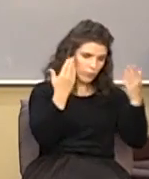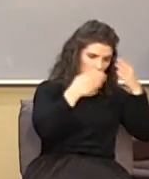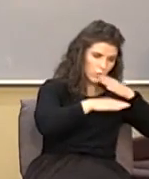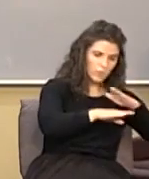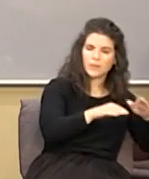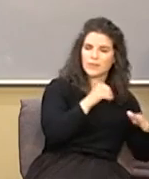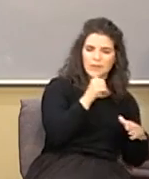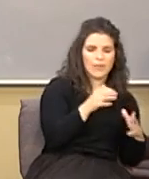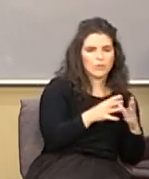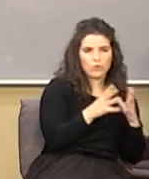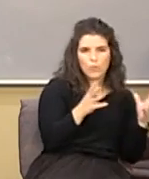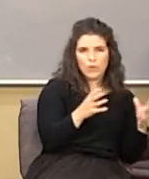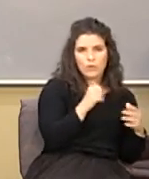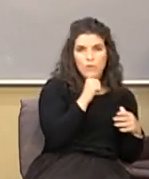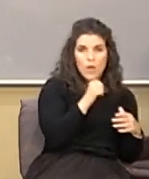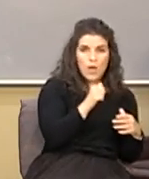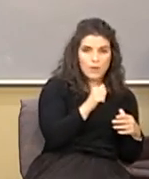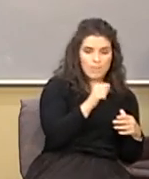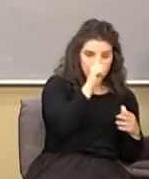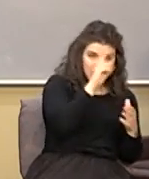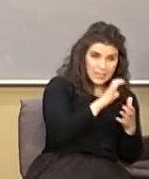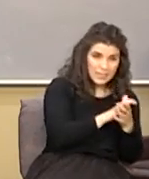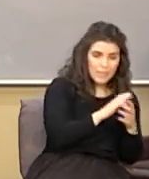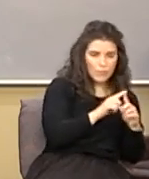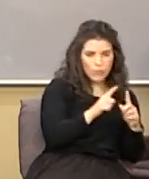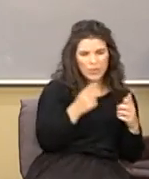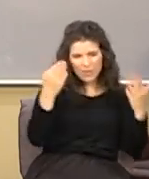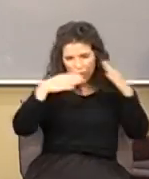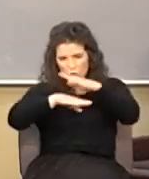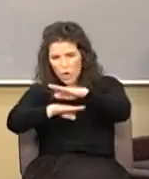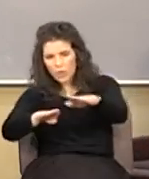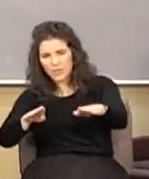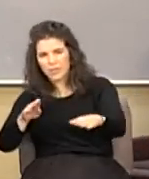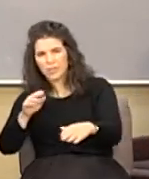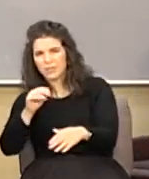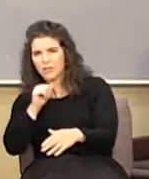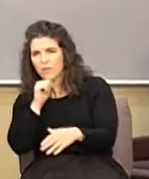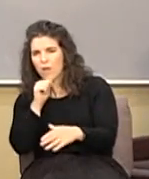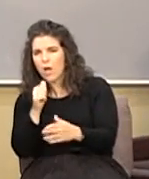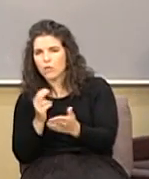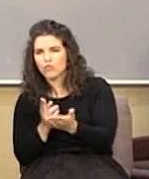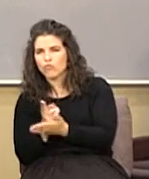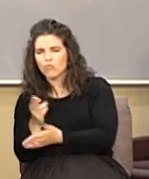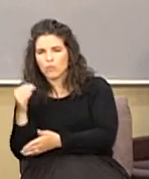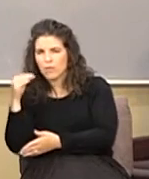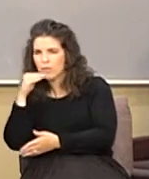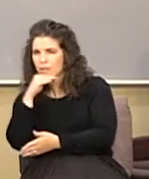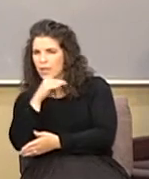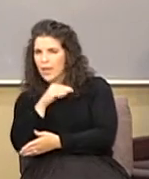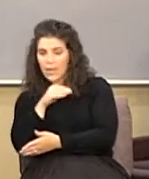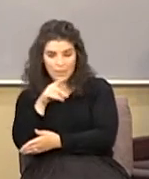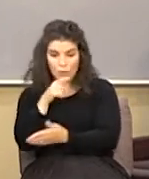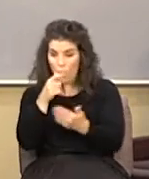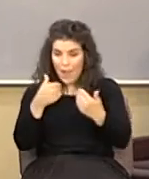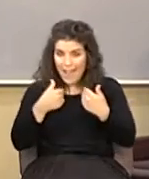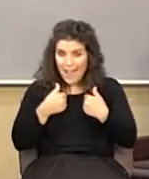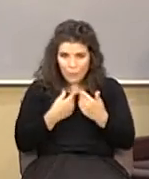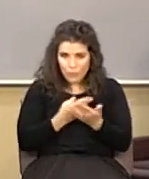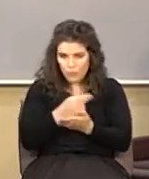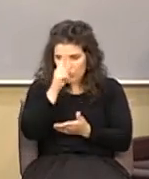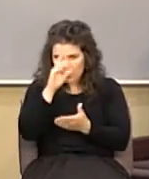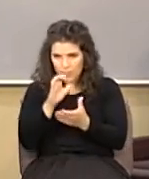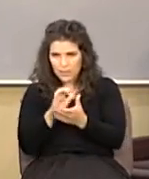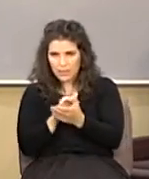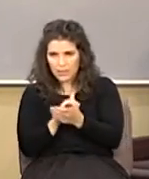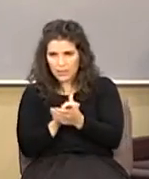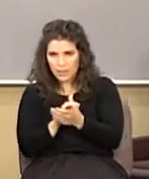not so much unbelief, but of untruth. It's not just I don't believe something, it's I don't have it even to believe. We talked last week about,